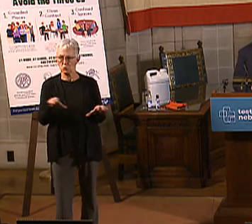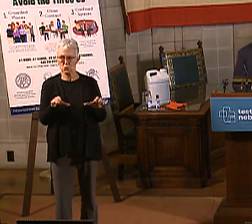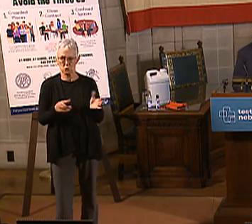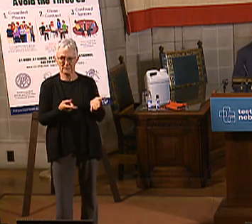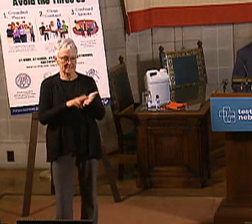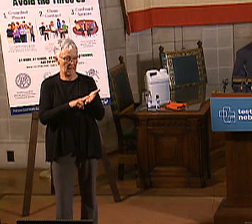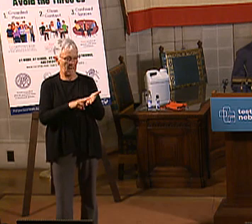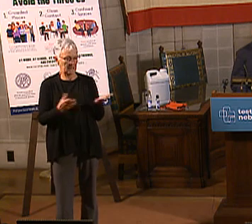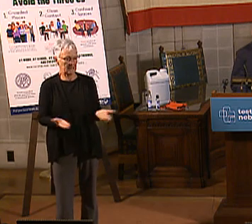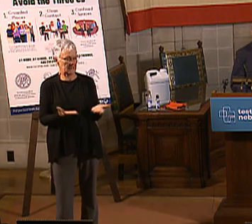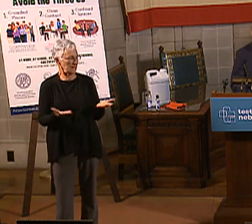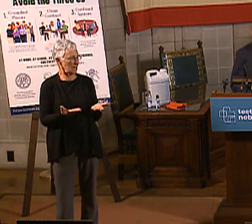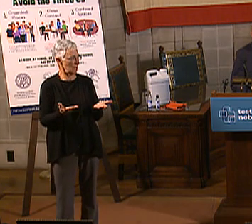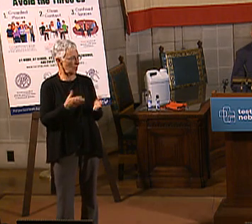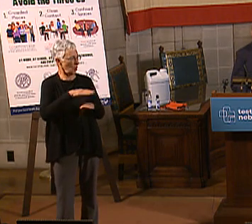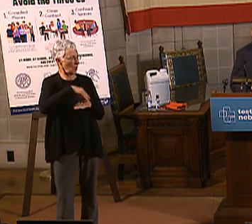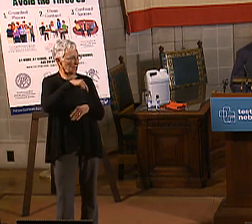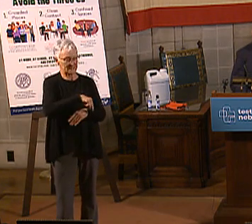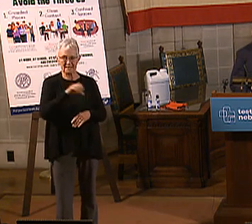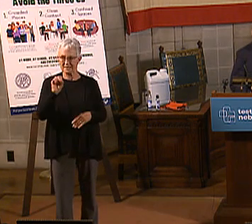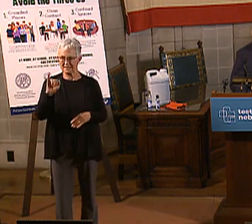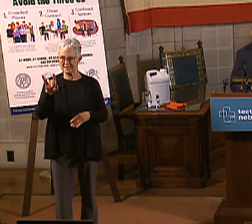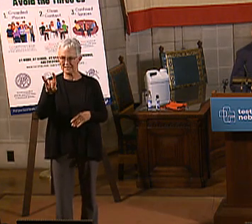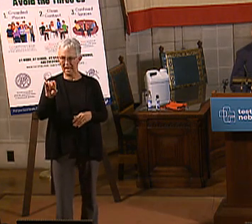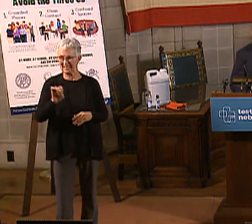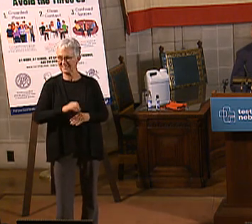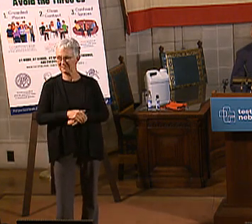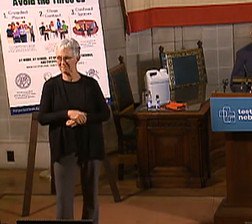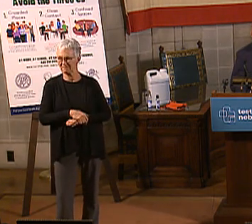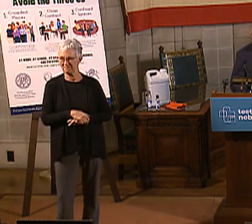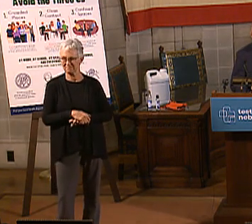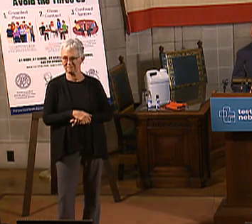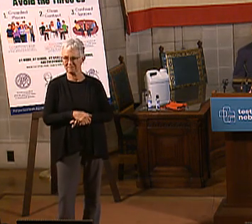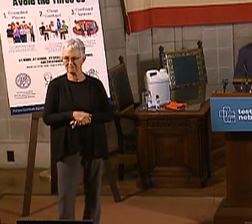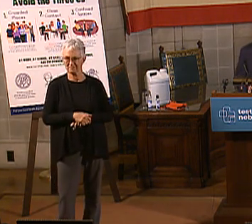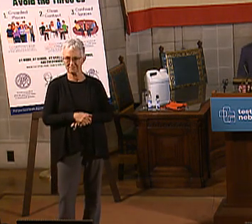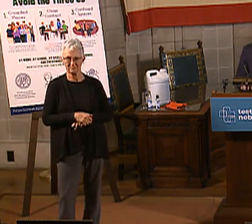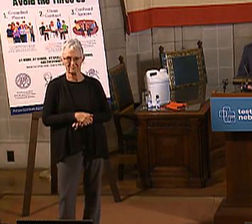signing on this side of the video conference.